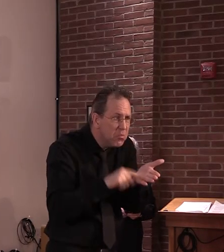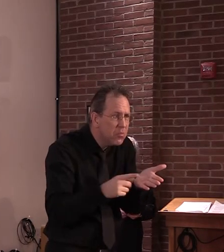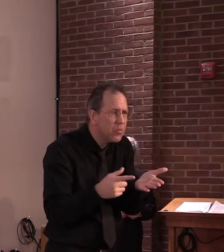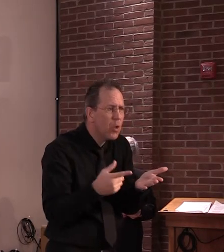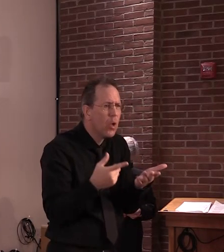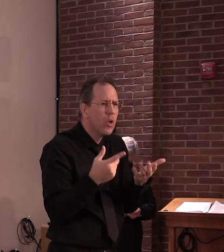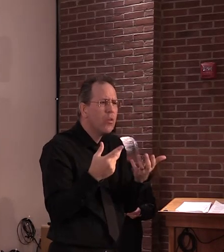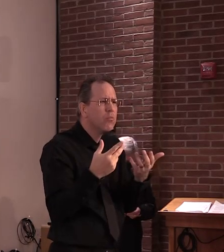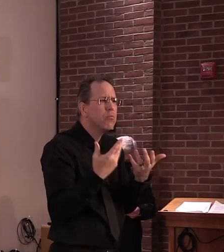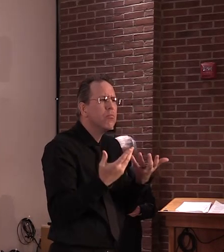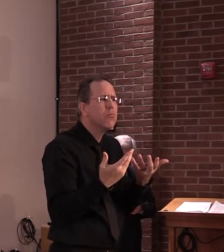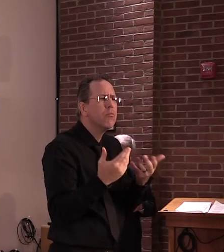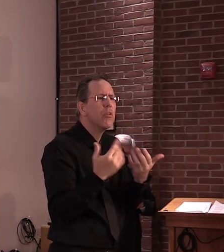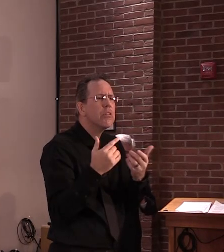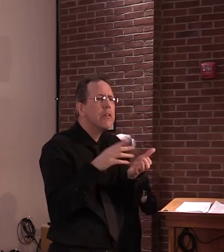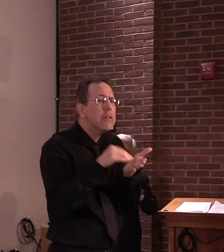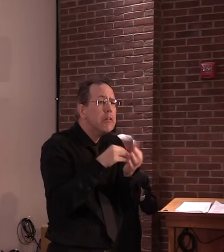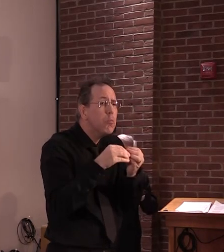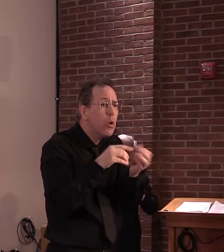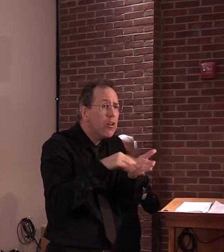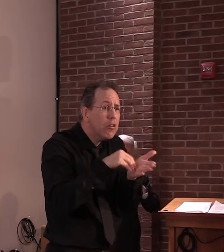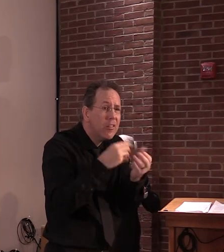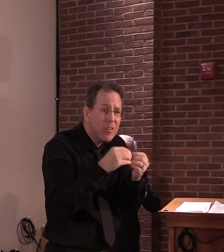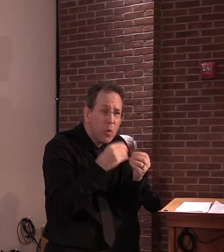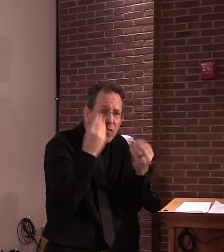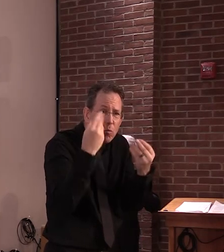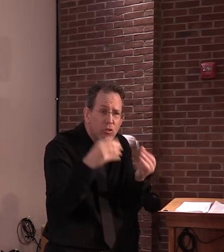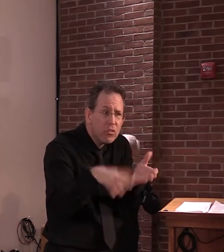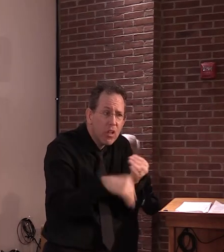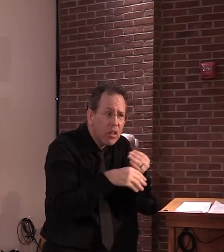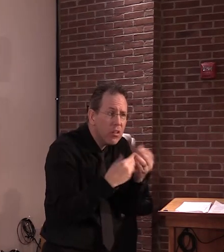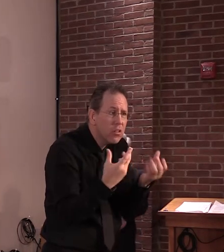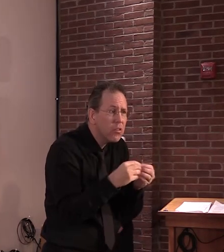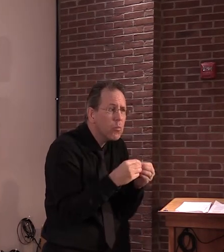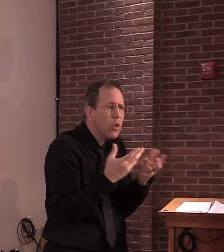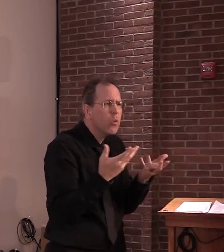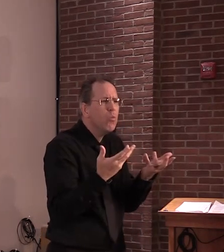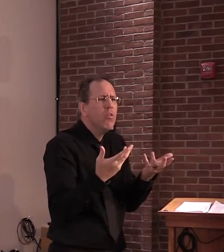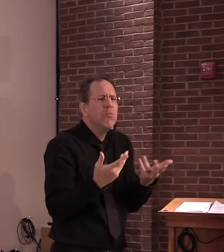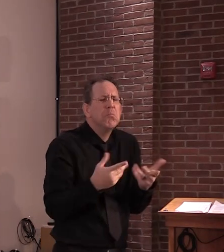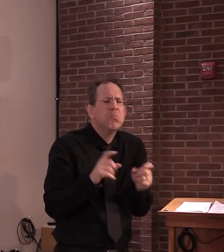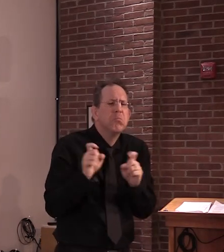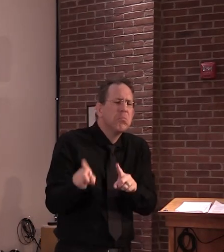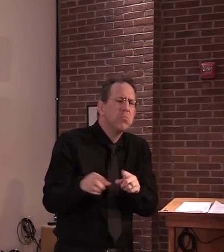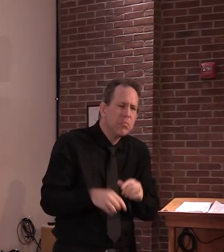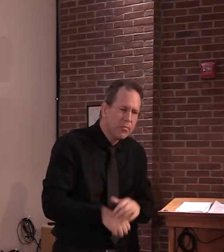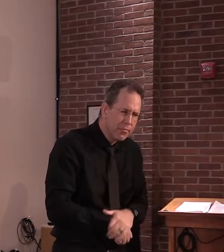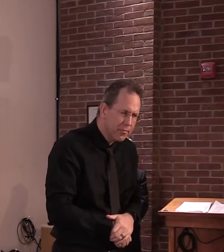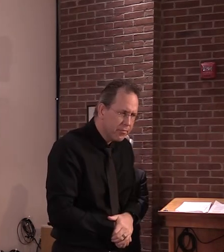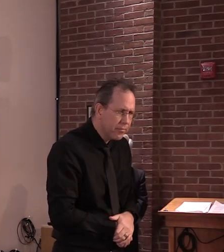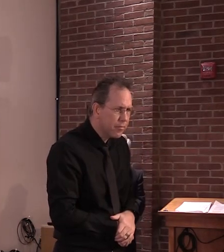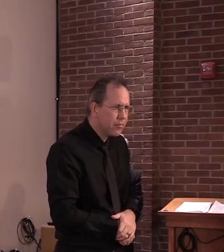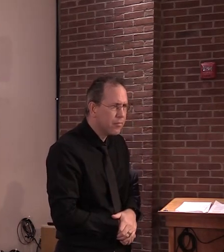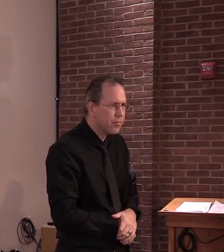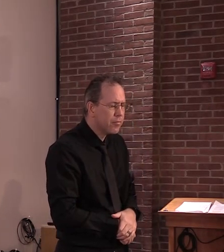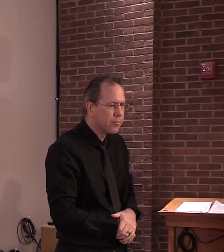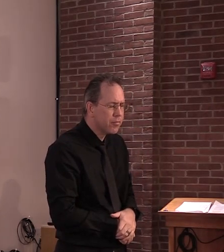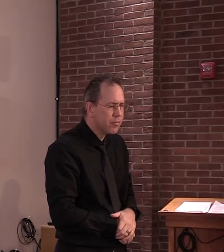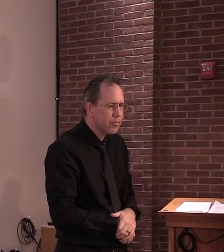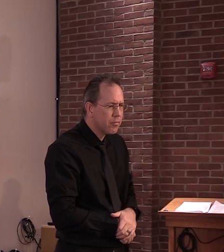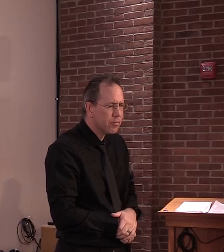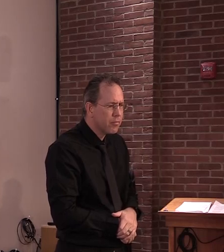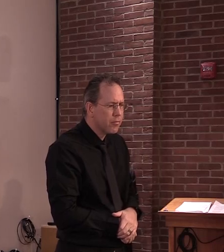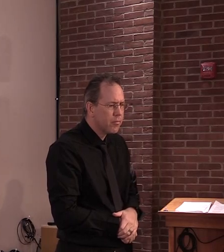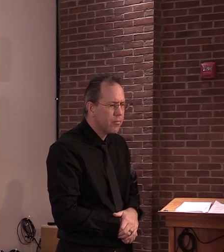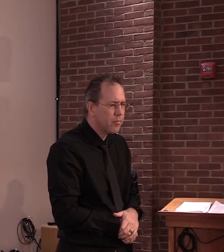these big questions affect the decisions that are being made about how to react to the